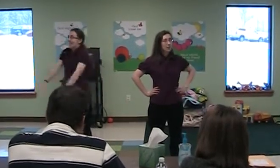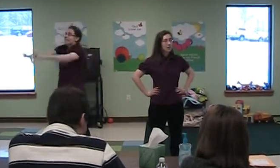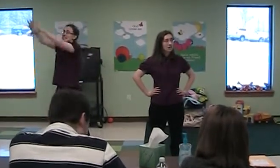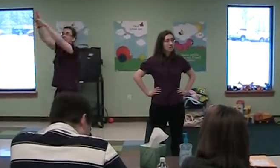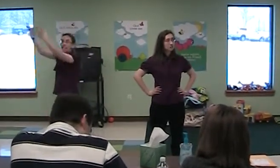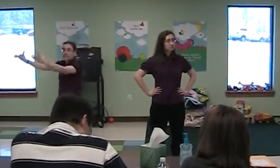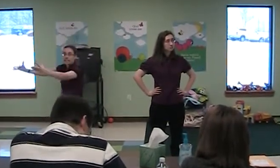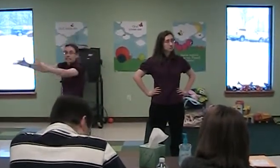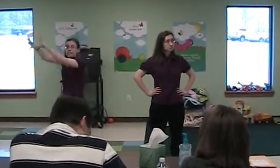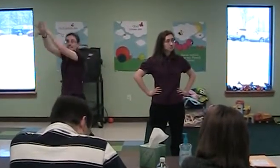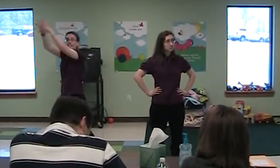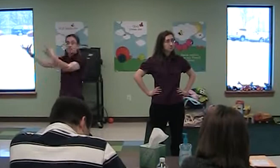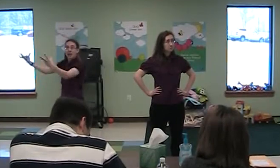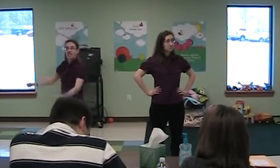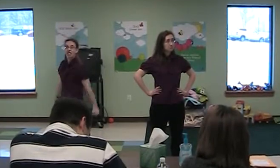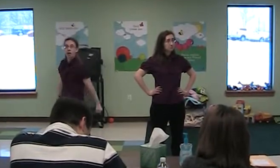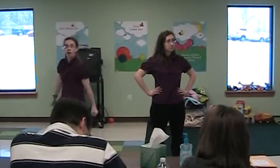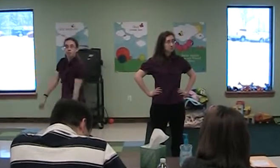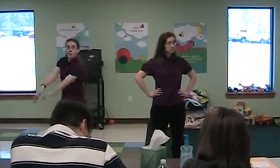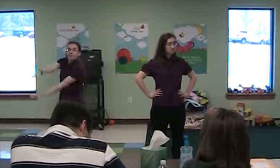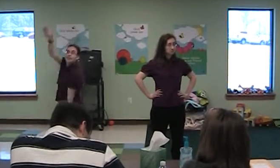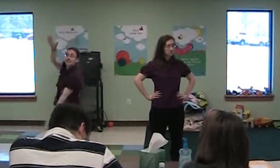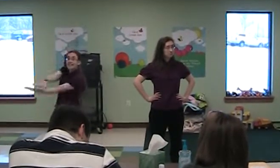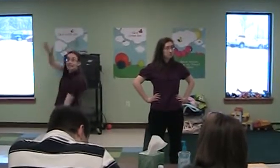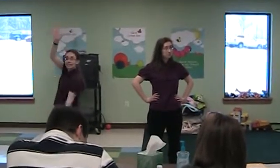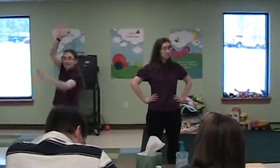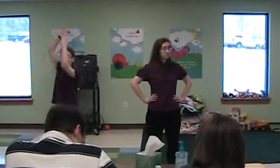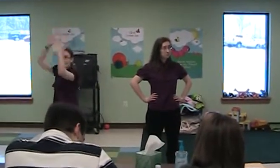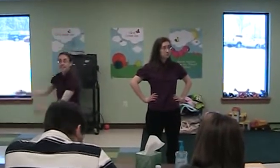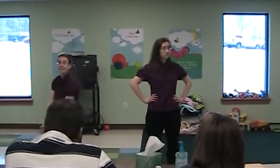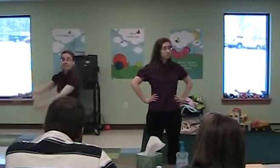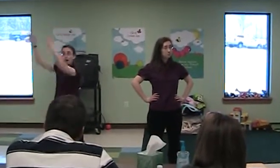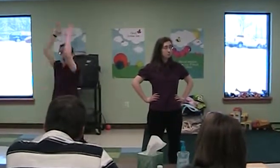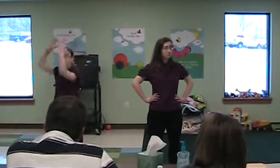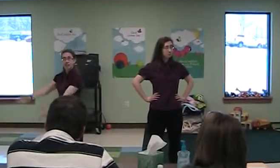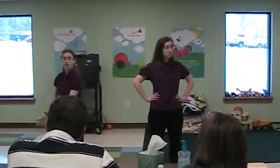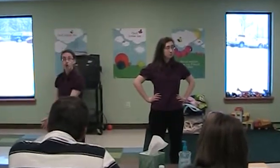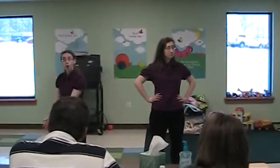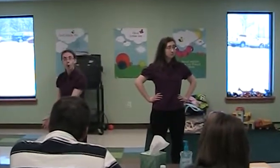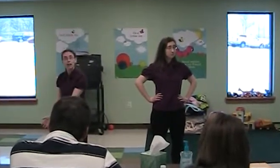This the bust! This the pedestal!